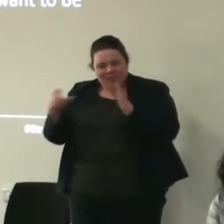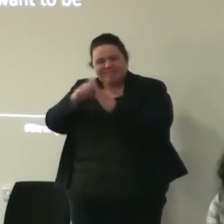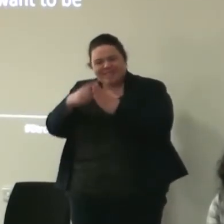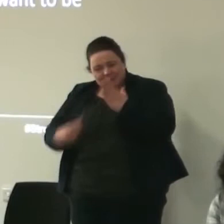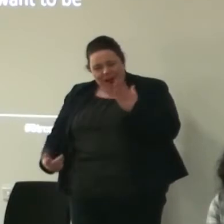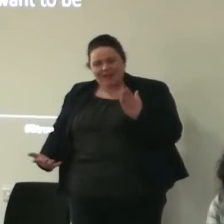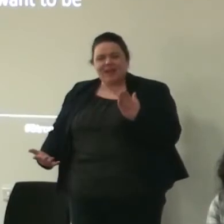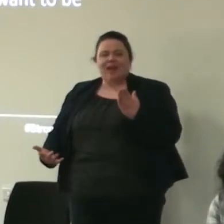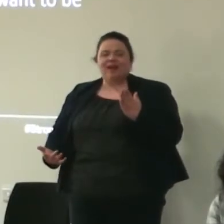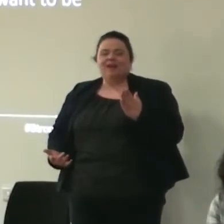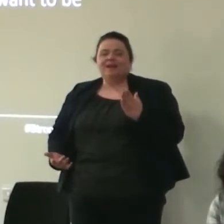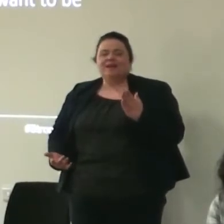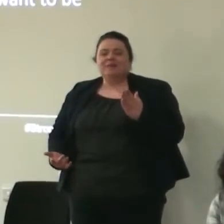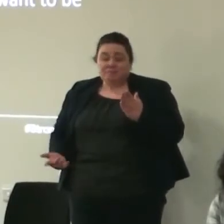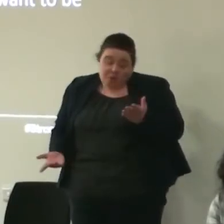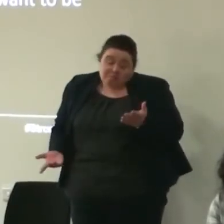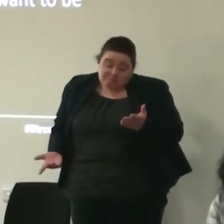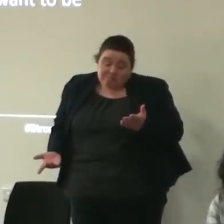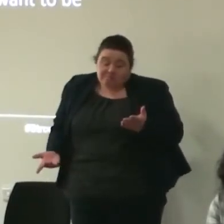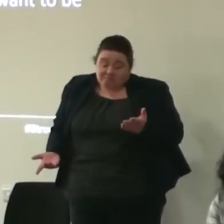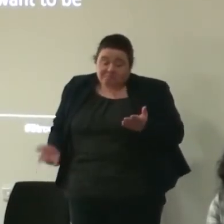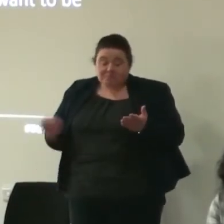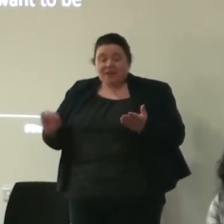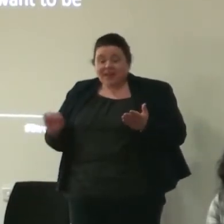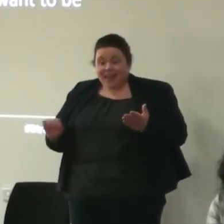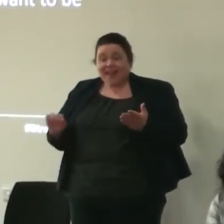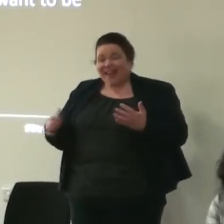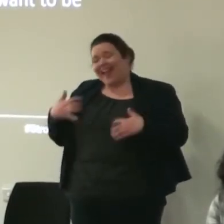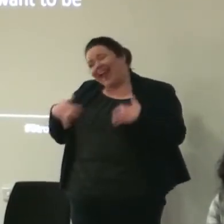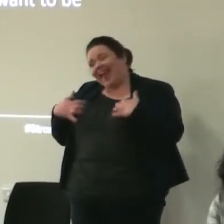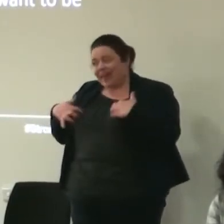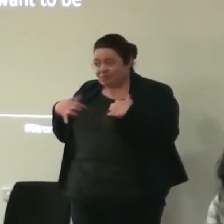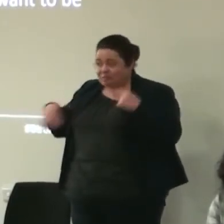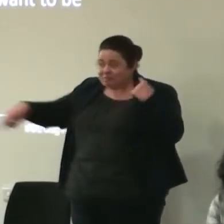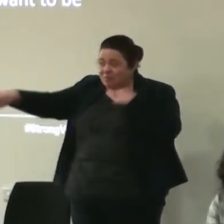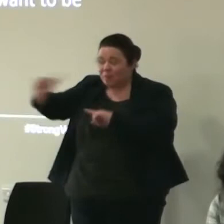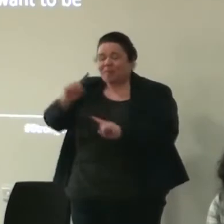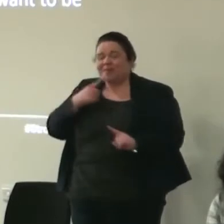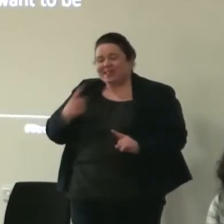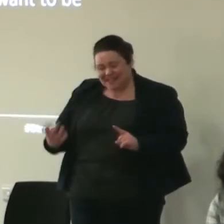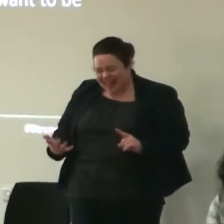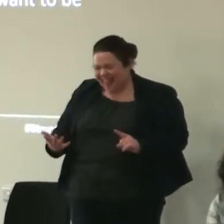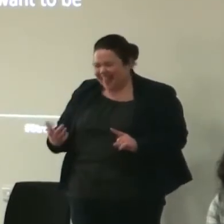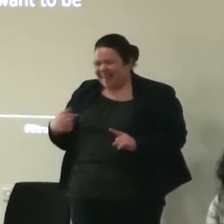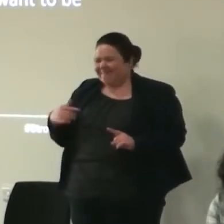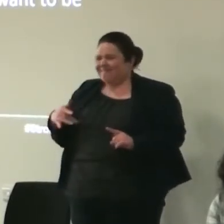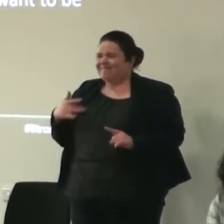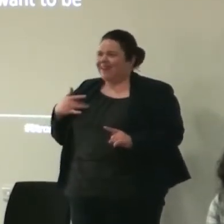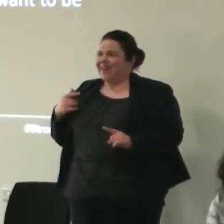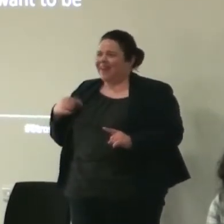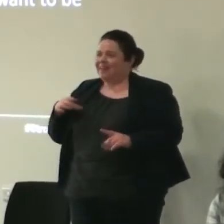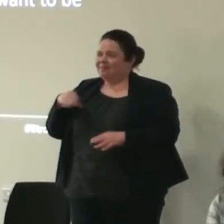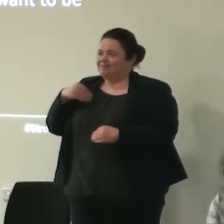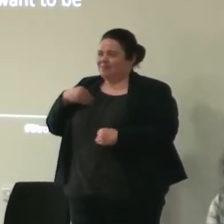other models yeah so yeah it'll be interesting to hear what other people have got to say because it never sits perfectly